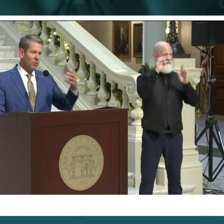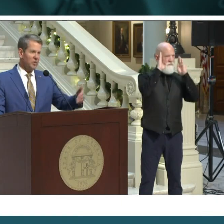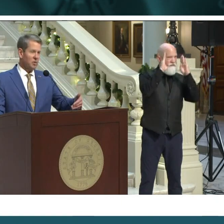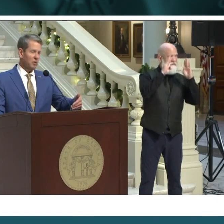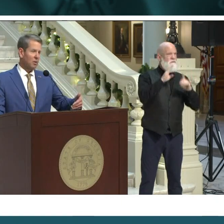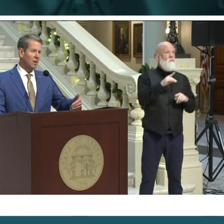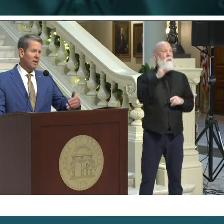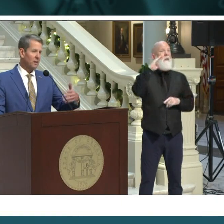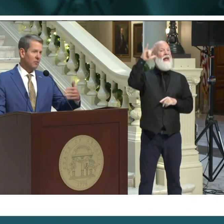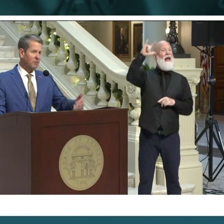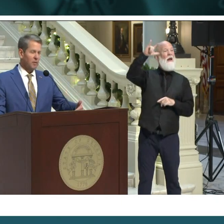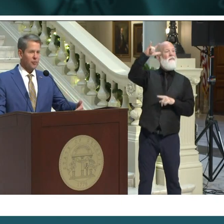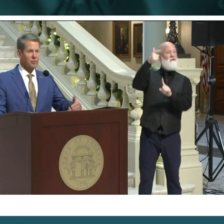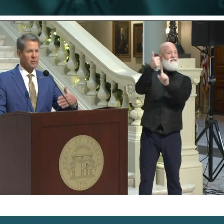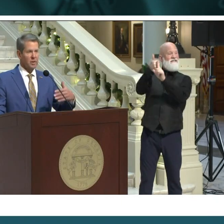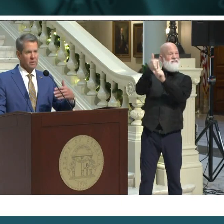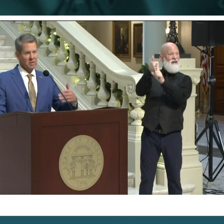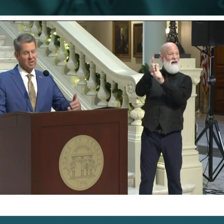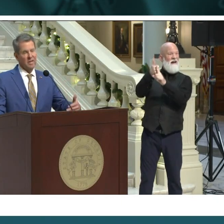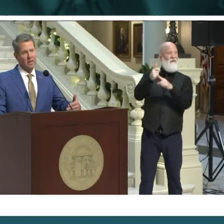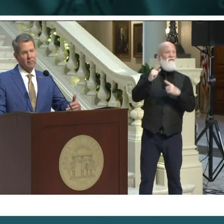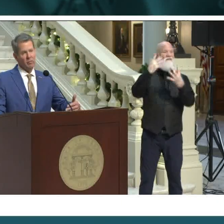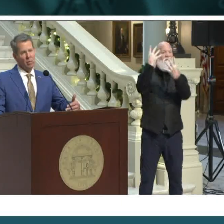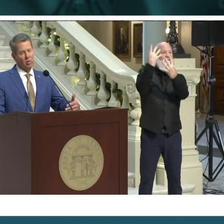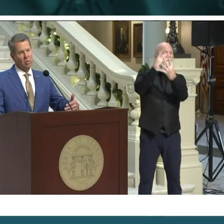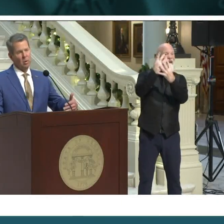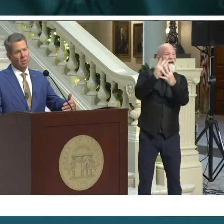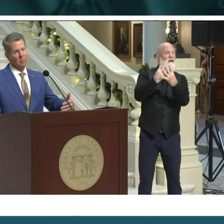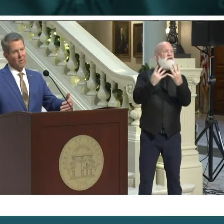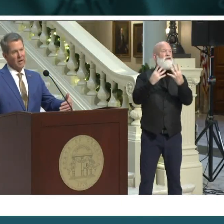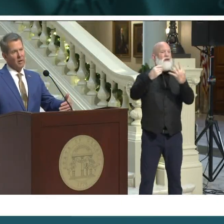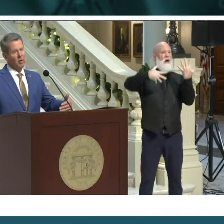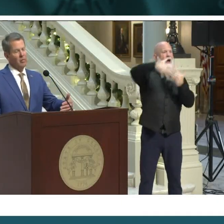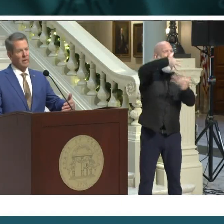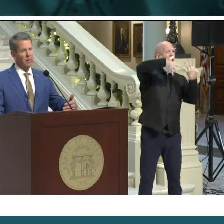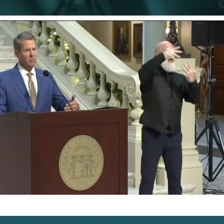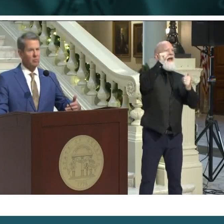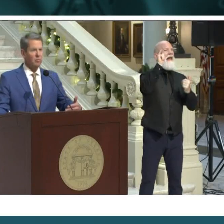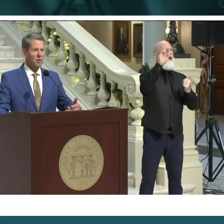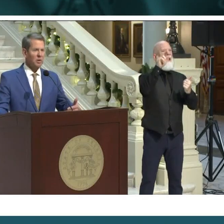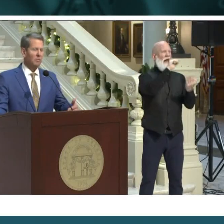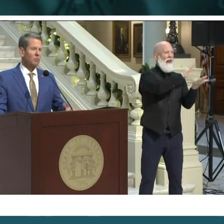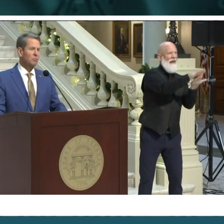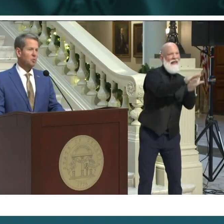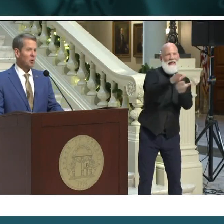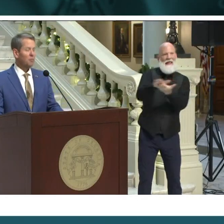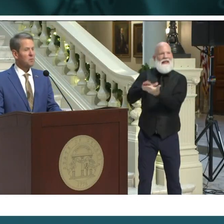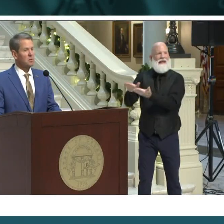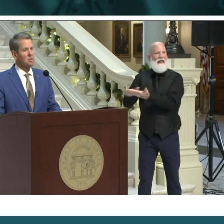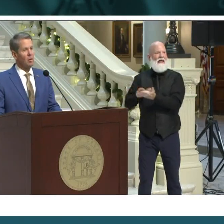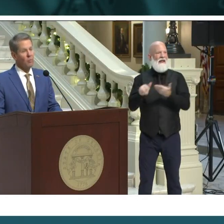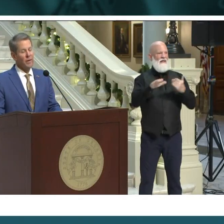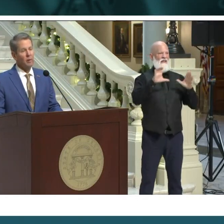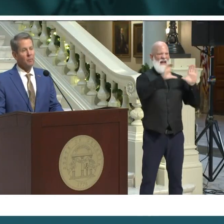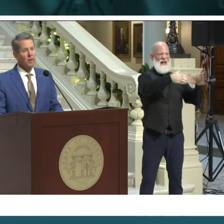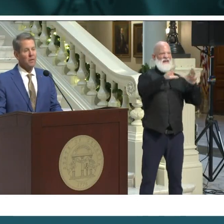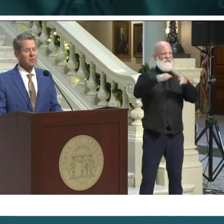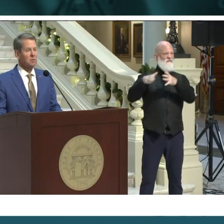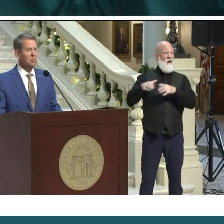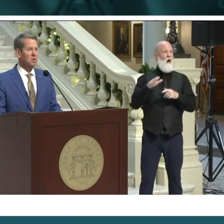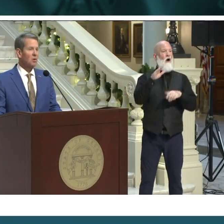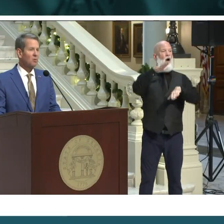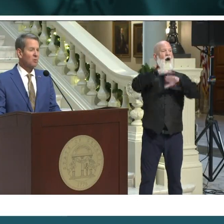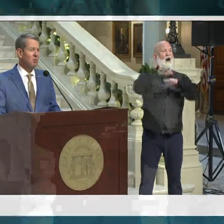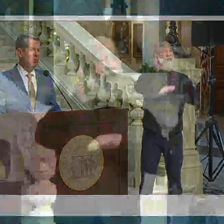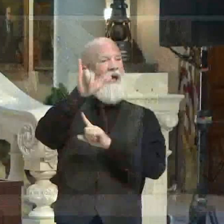recirculating, filtering and cleaning air and the surfaces on the airplanes